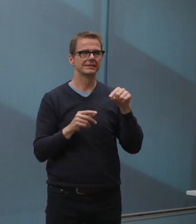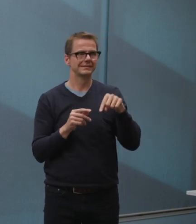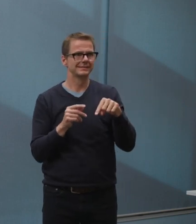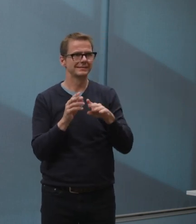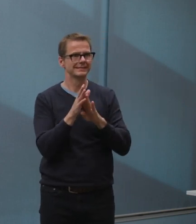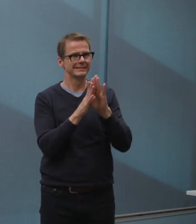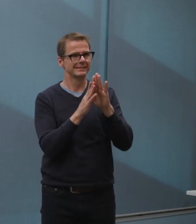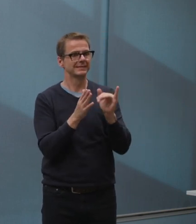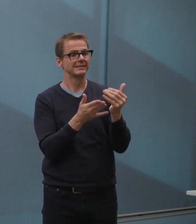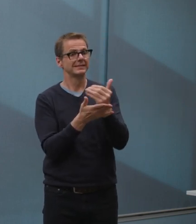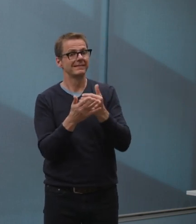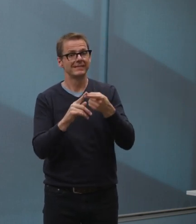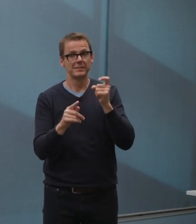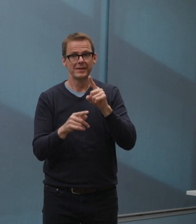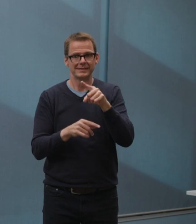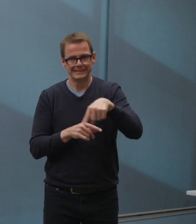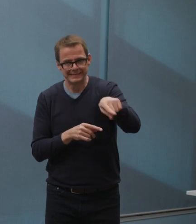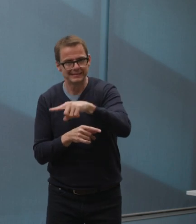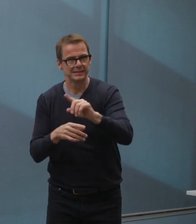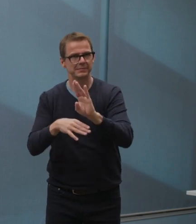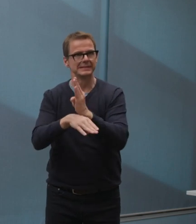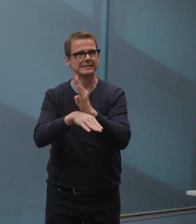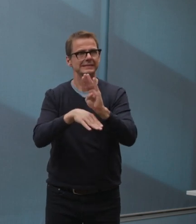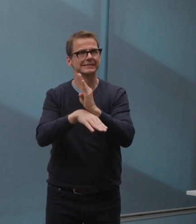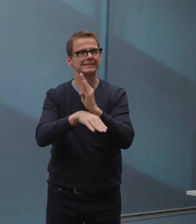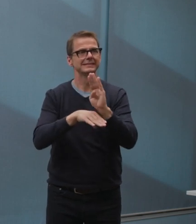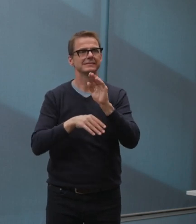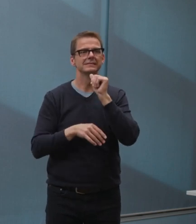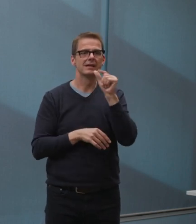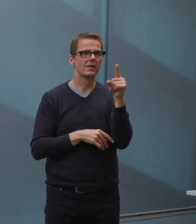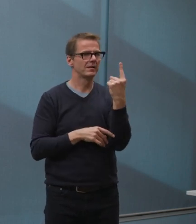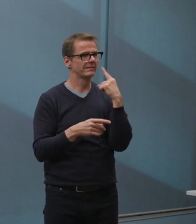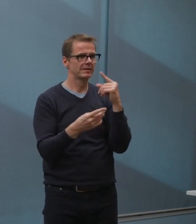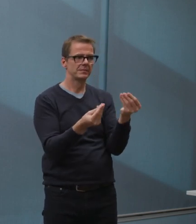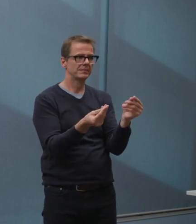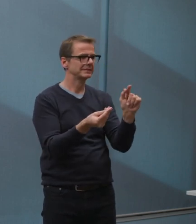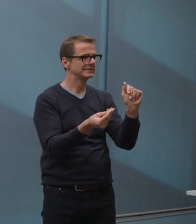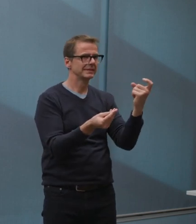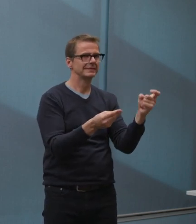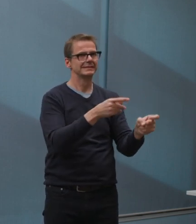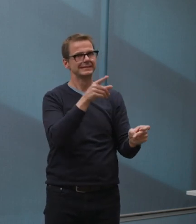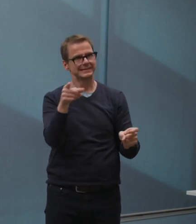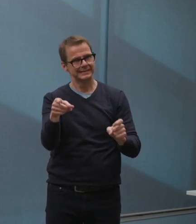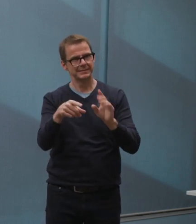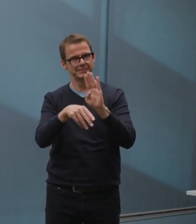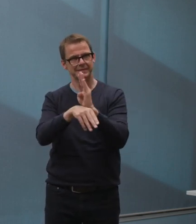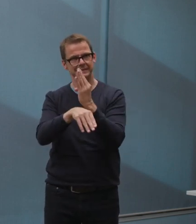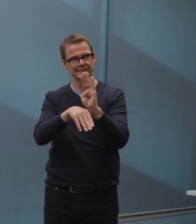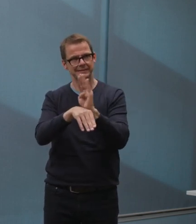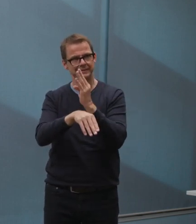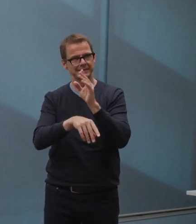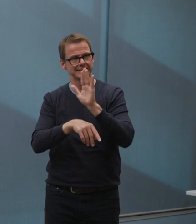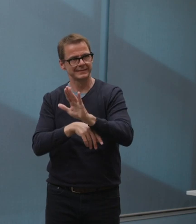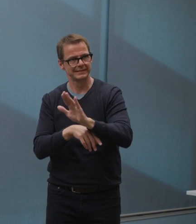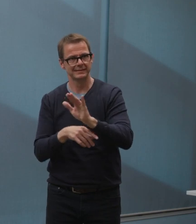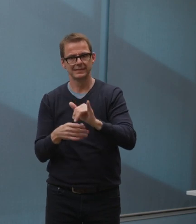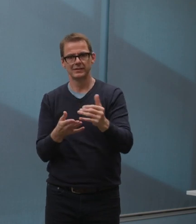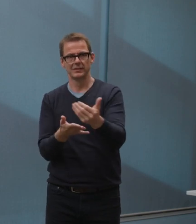in the thriving of our businesses and our households, but there's no direct relationship between the health of the economy and the city,